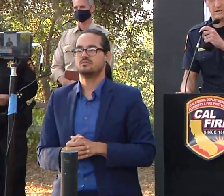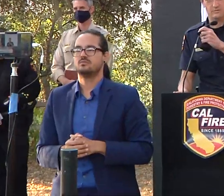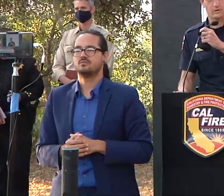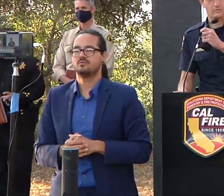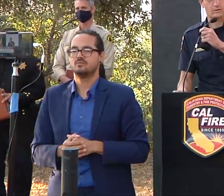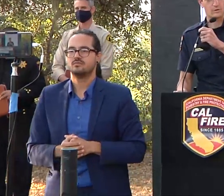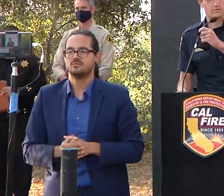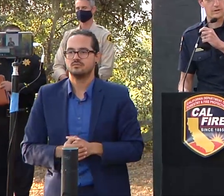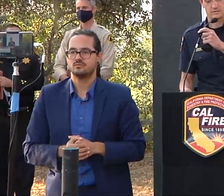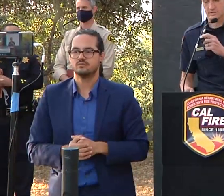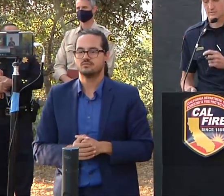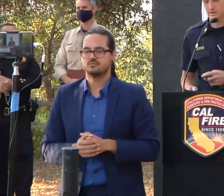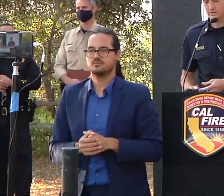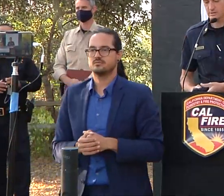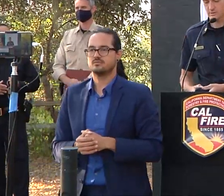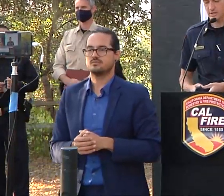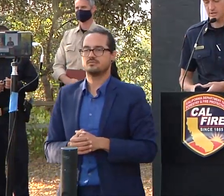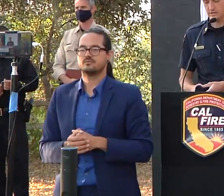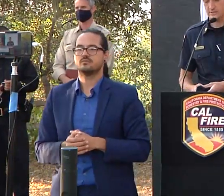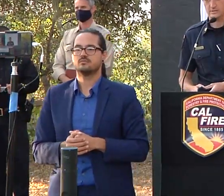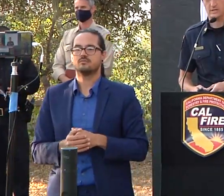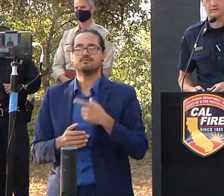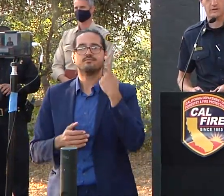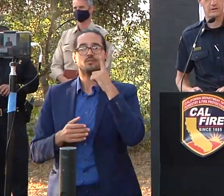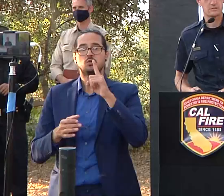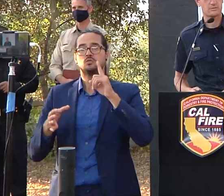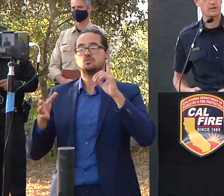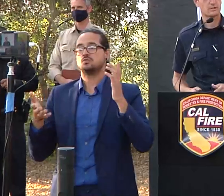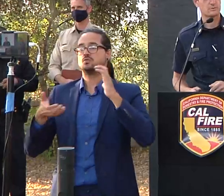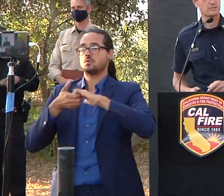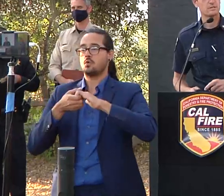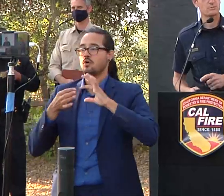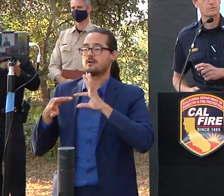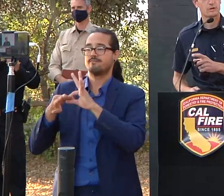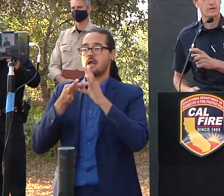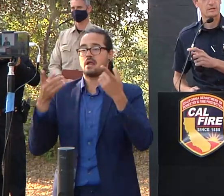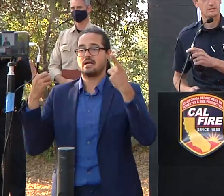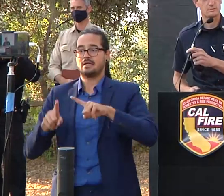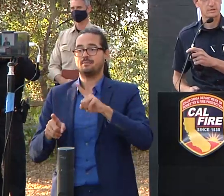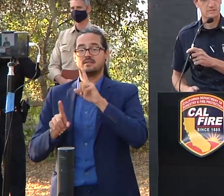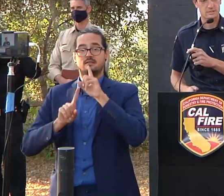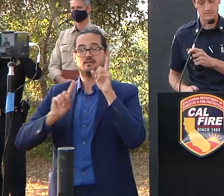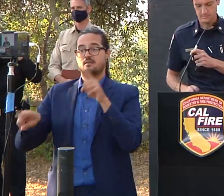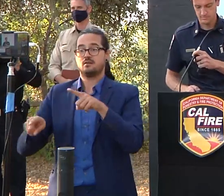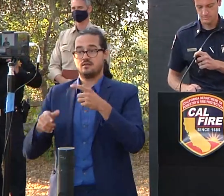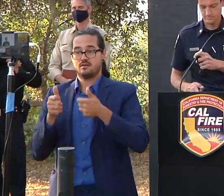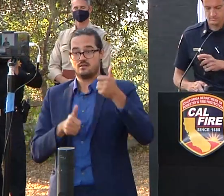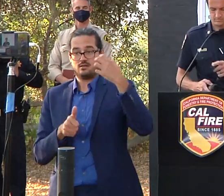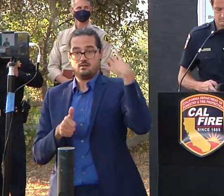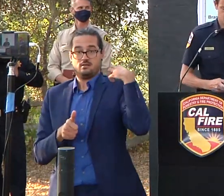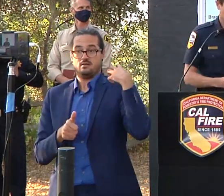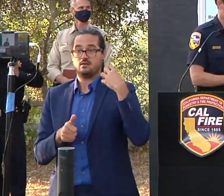on behalf of all of the unified incident commanders speaking next is cal fire incident management team three ic billy c